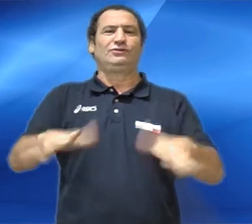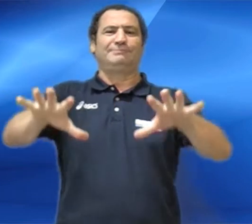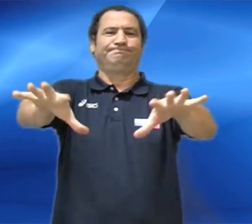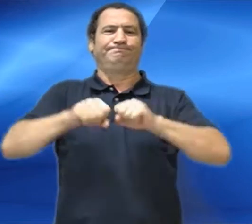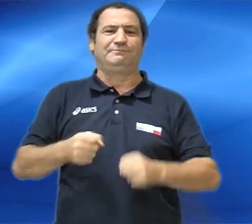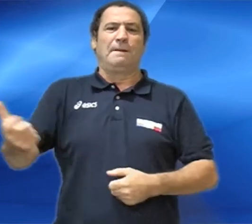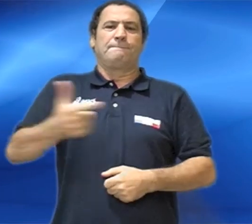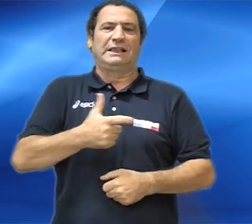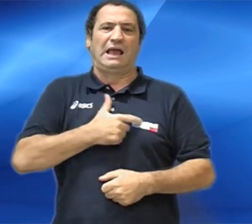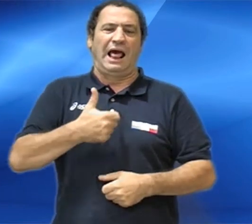This is good. I